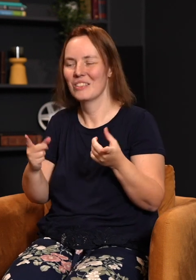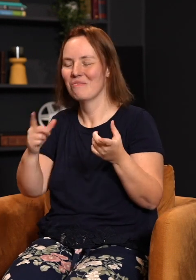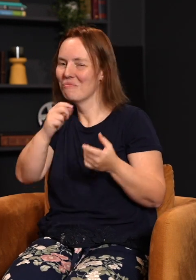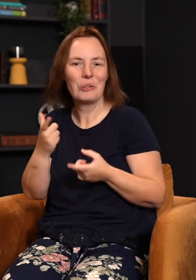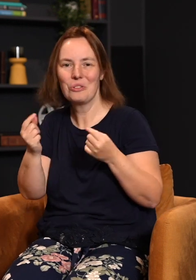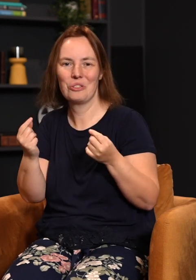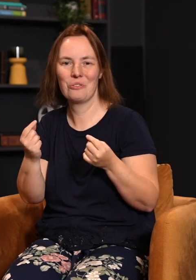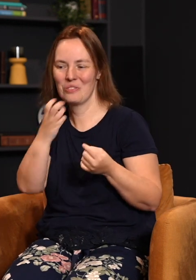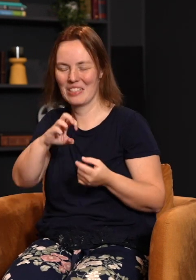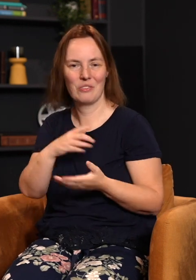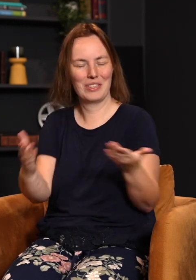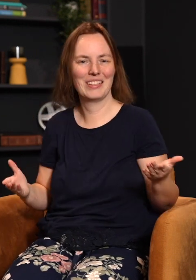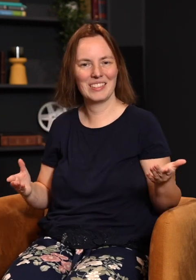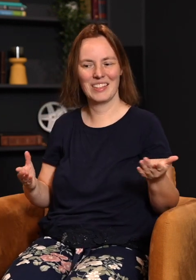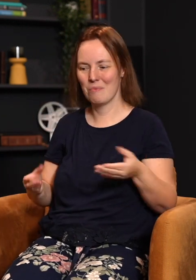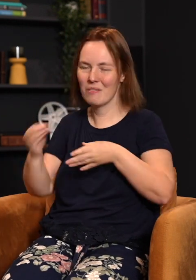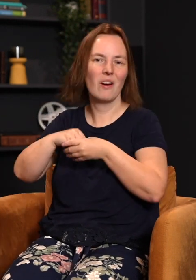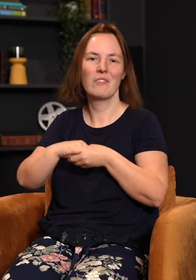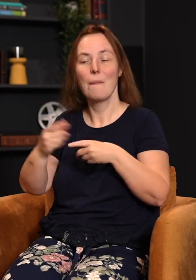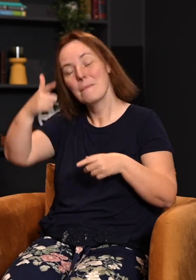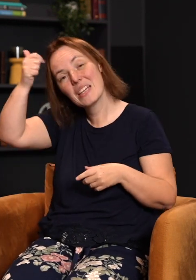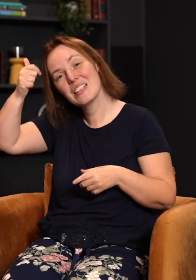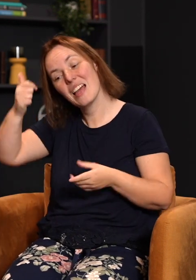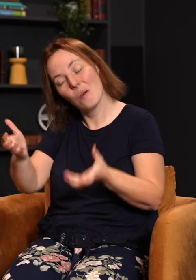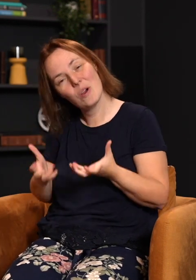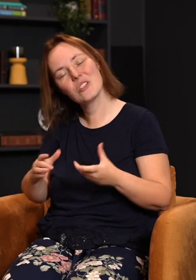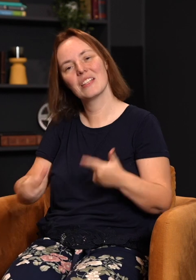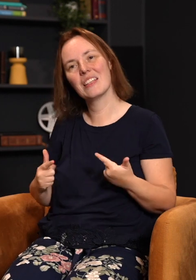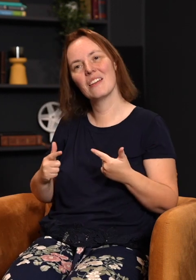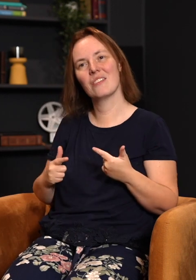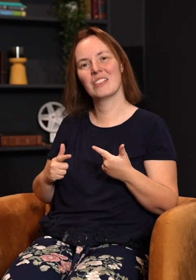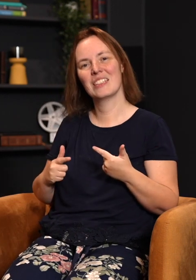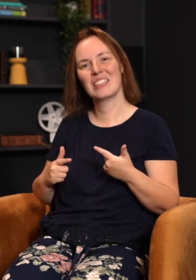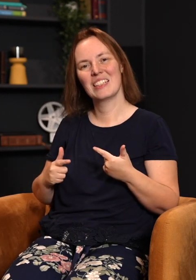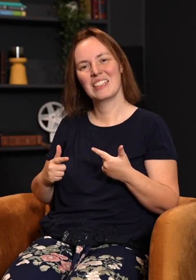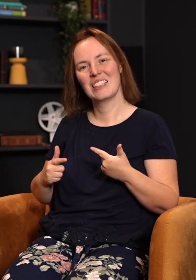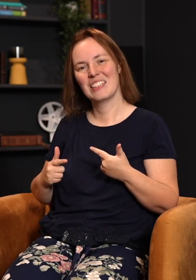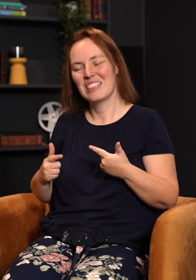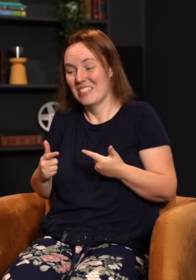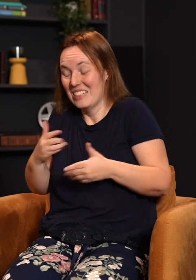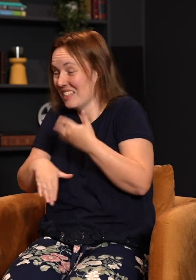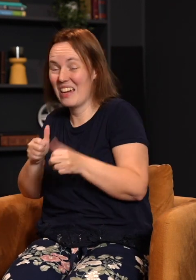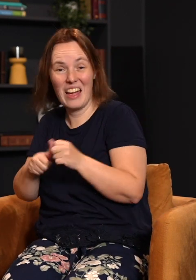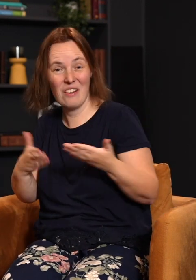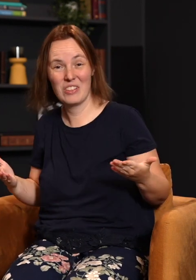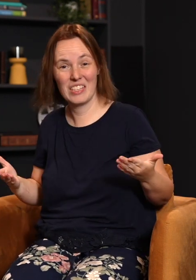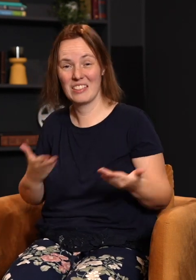do those evil things or be involved in those things. Why? Because I want you to live in everything that goodness can bring you. It